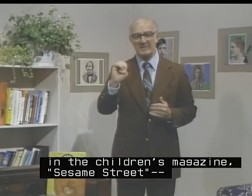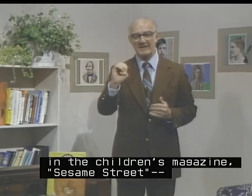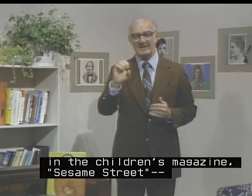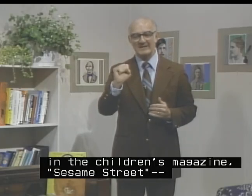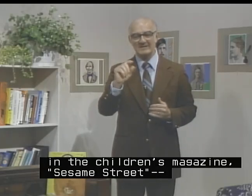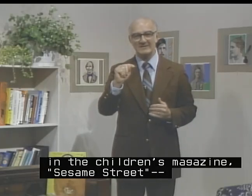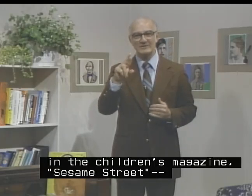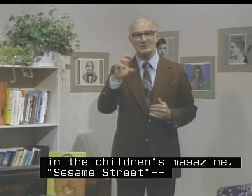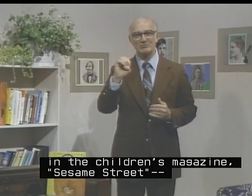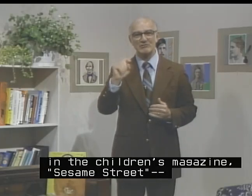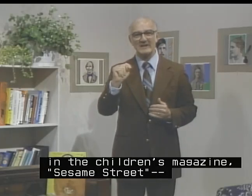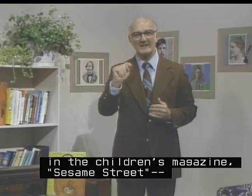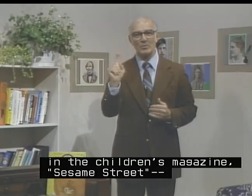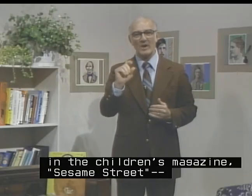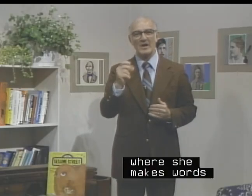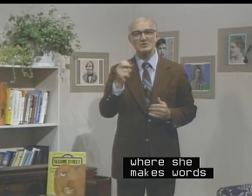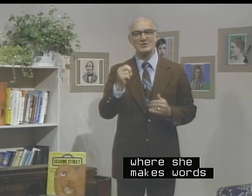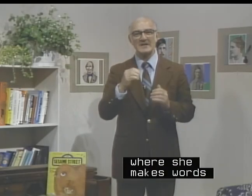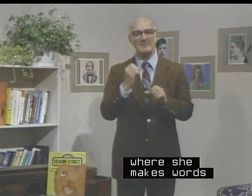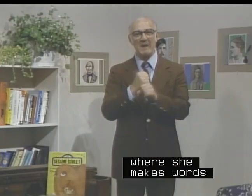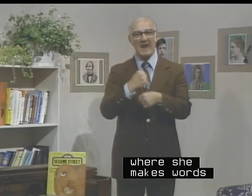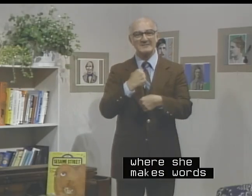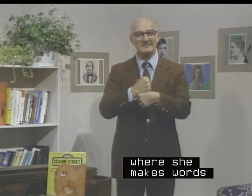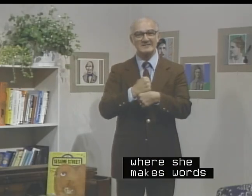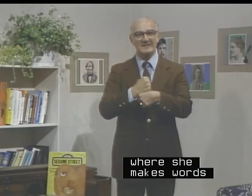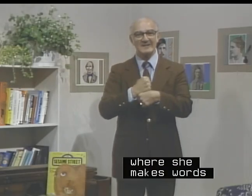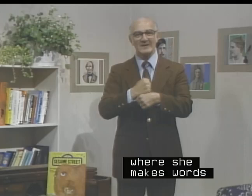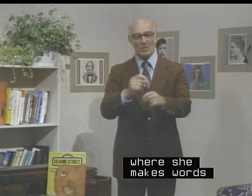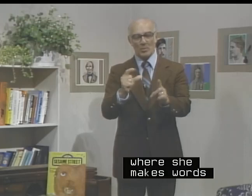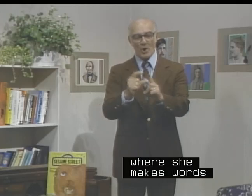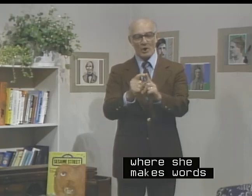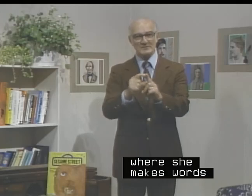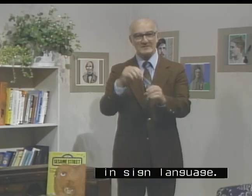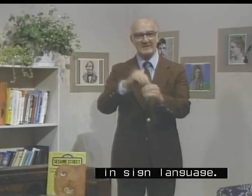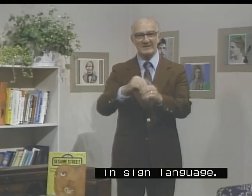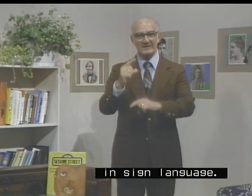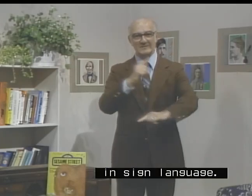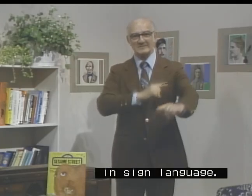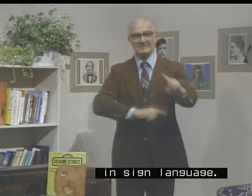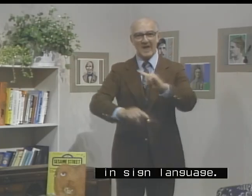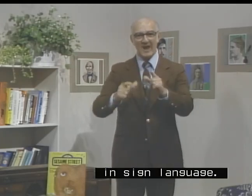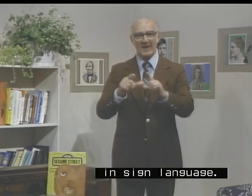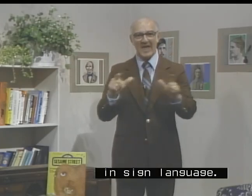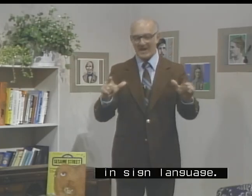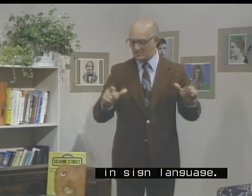Street, where she makes words in sign language.